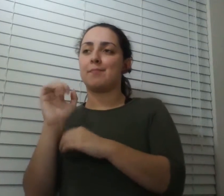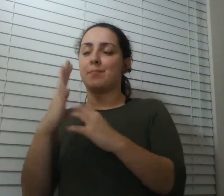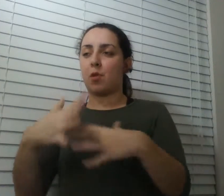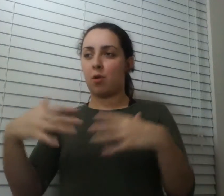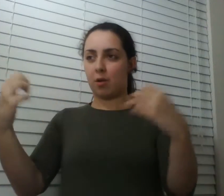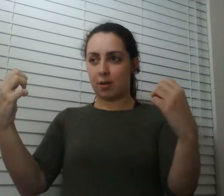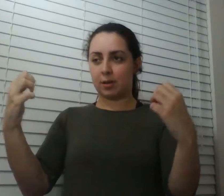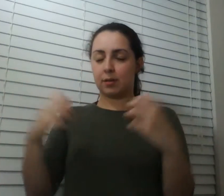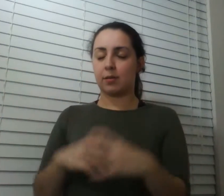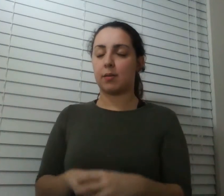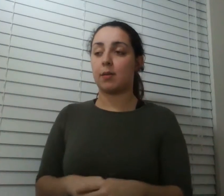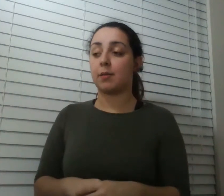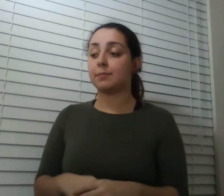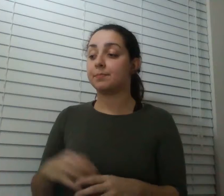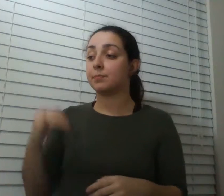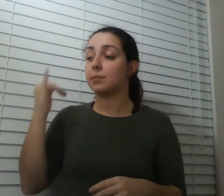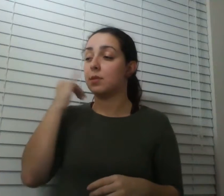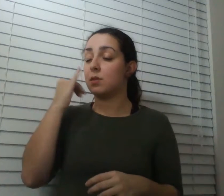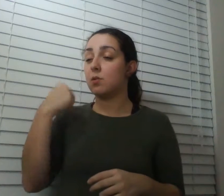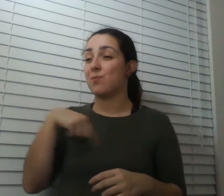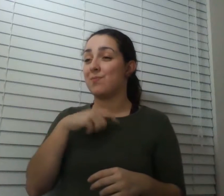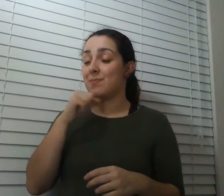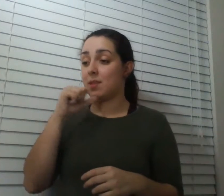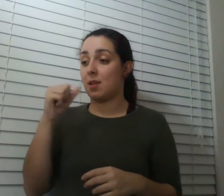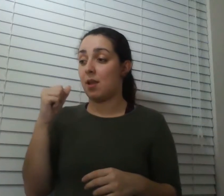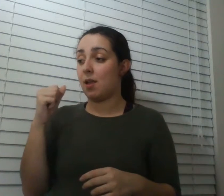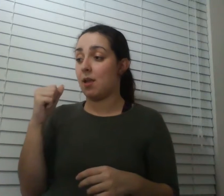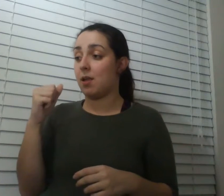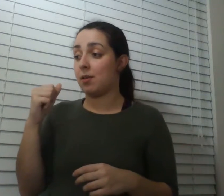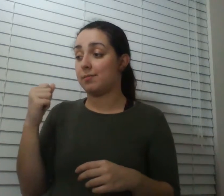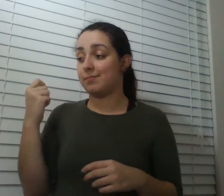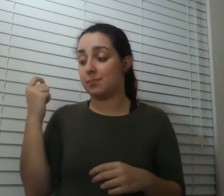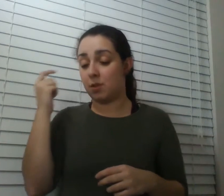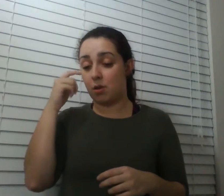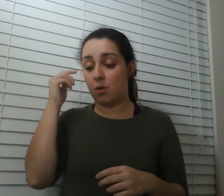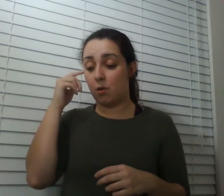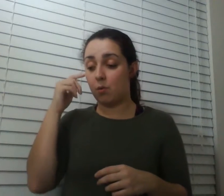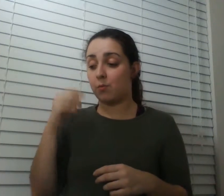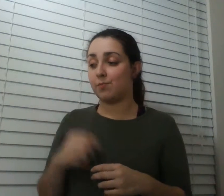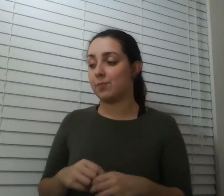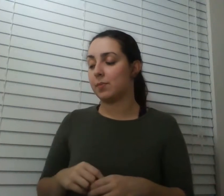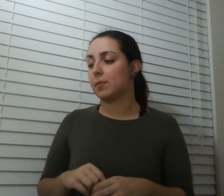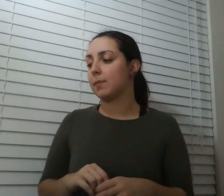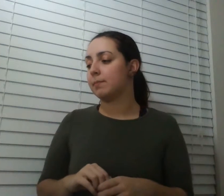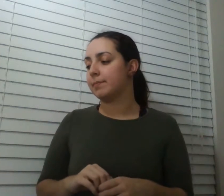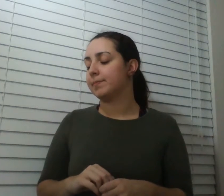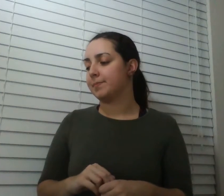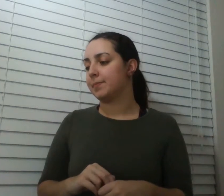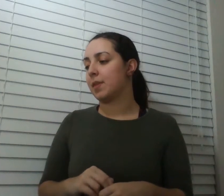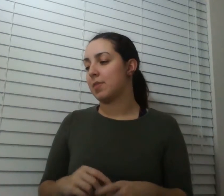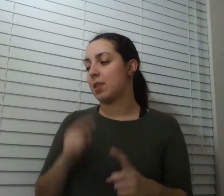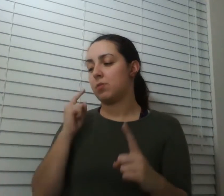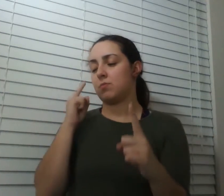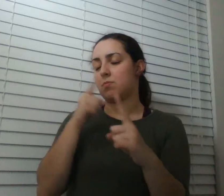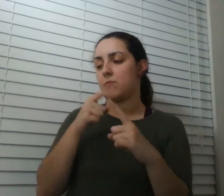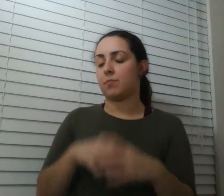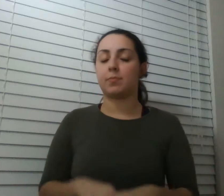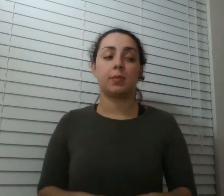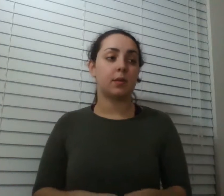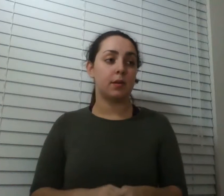we actually don't know it um and so the not knowing is where the that's the goal but i mean you i assume you have